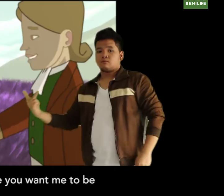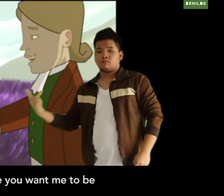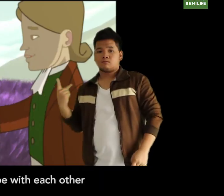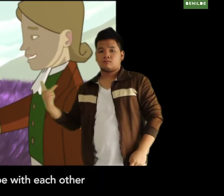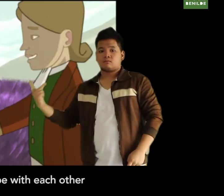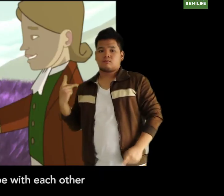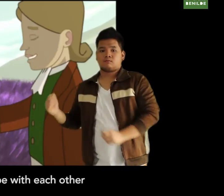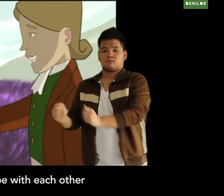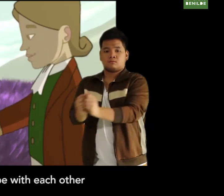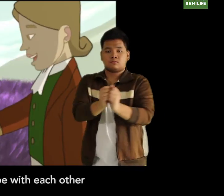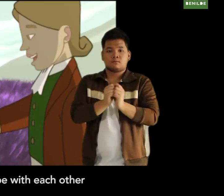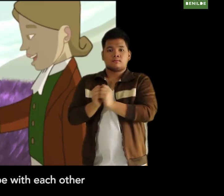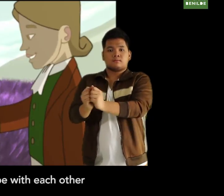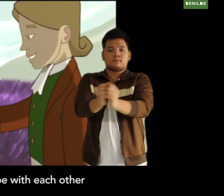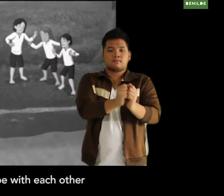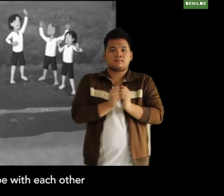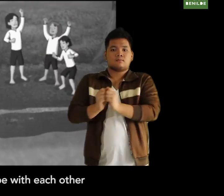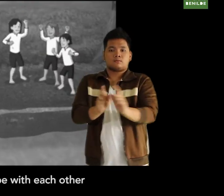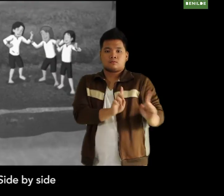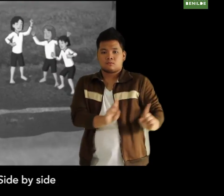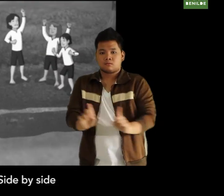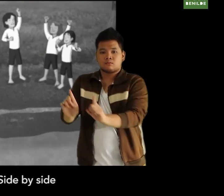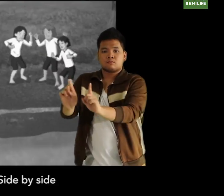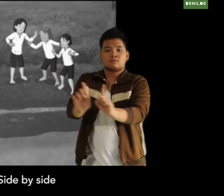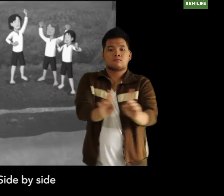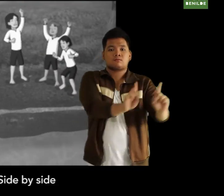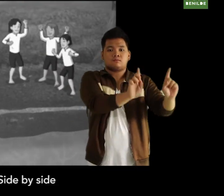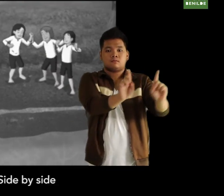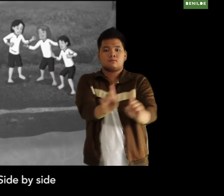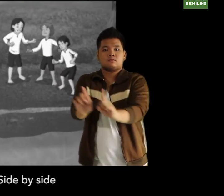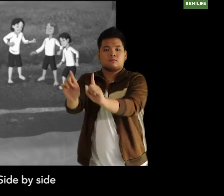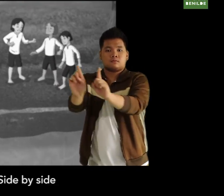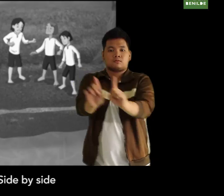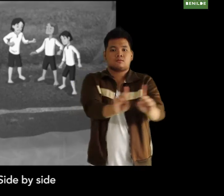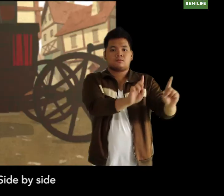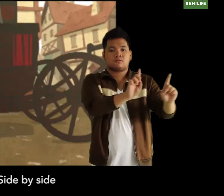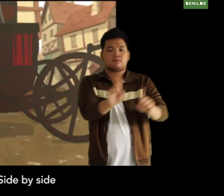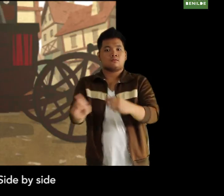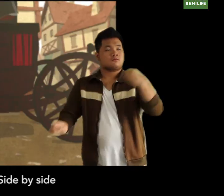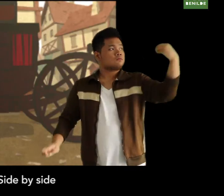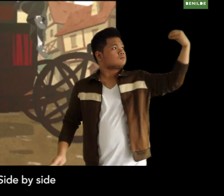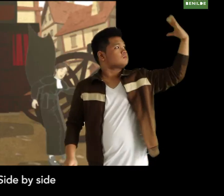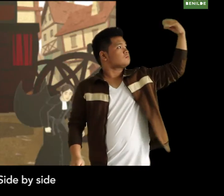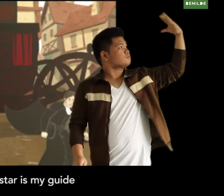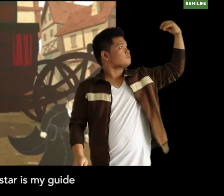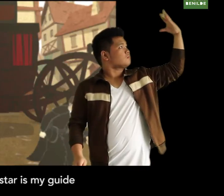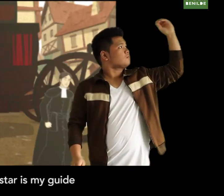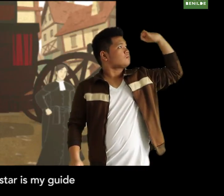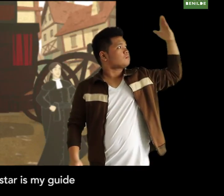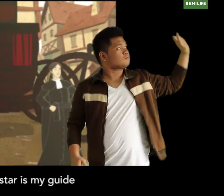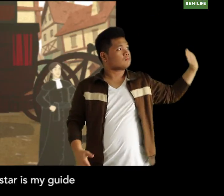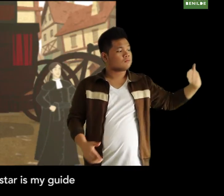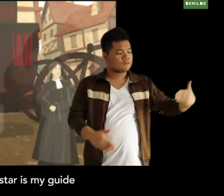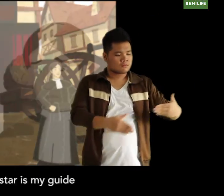We'll be with each other side by side The